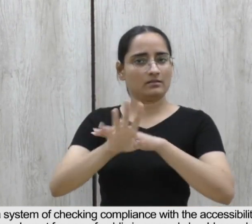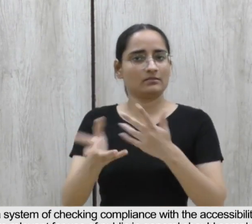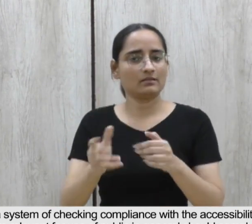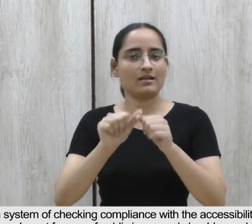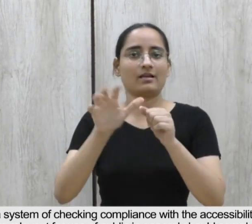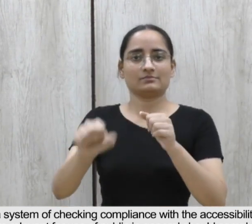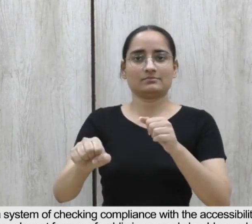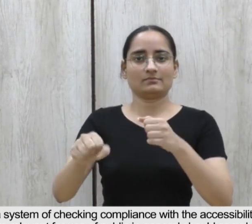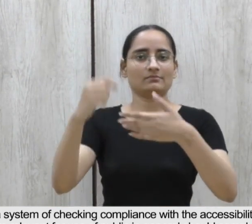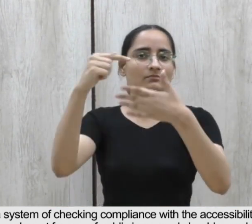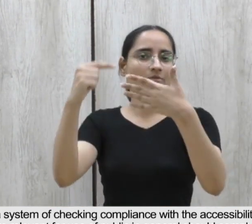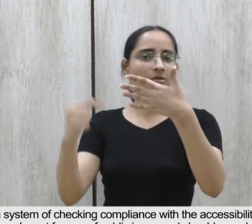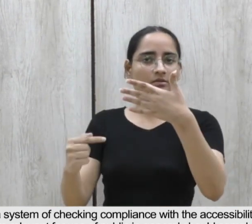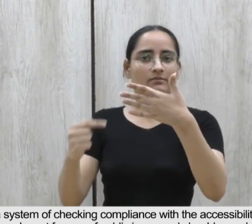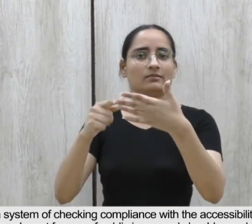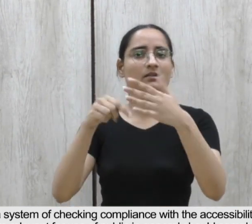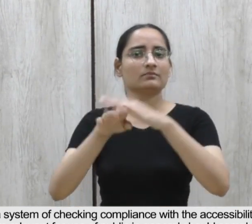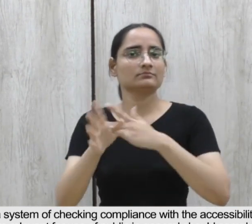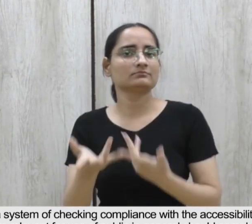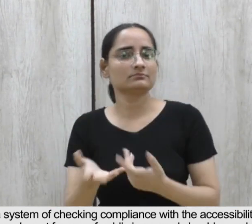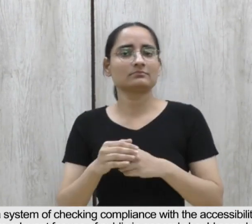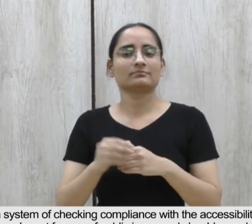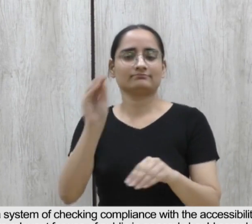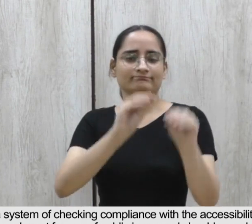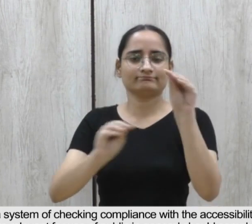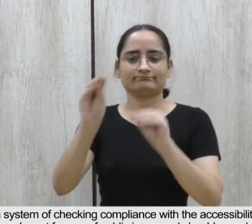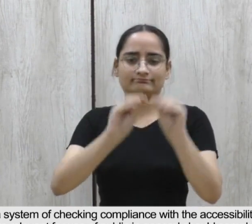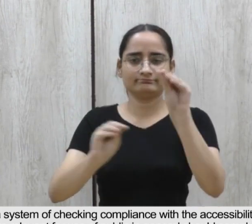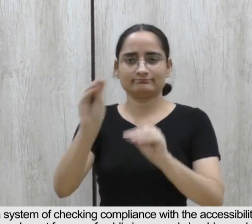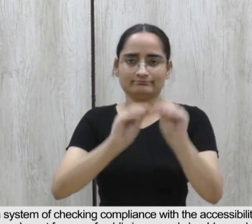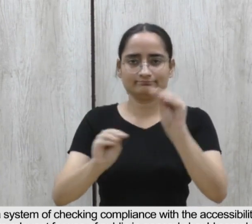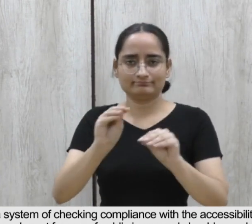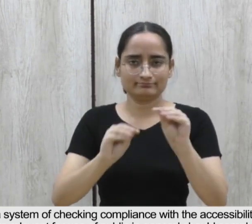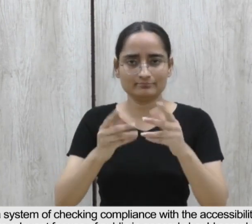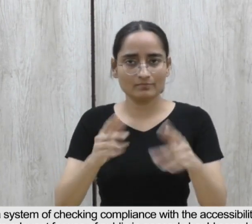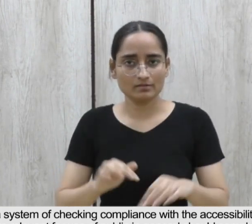of public in general